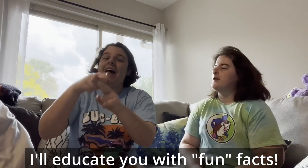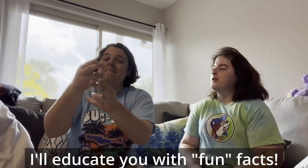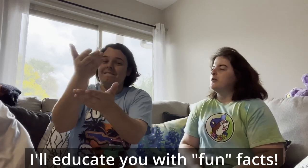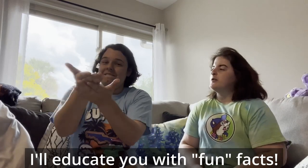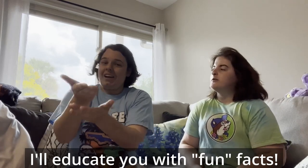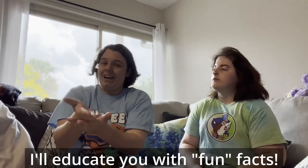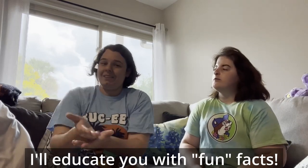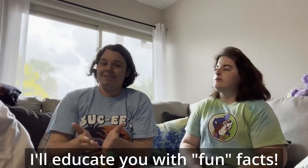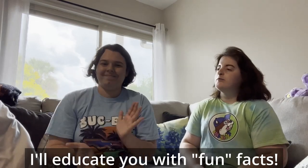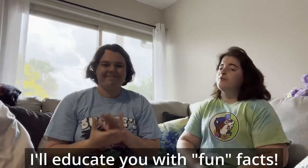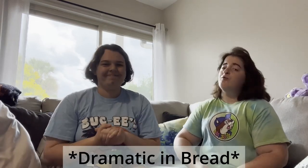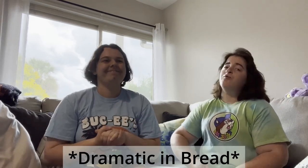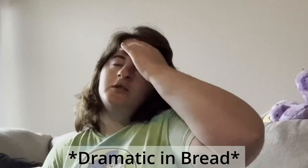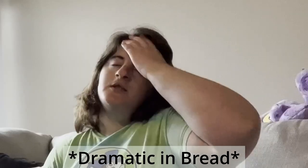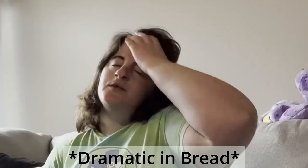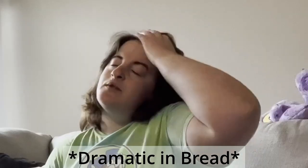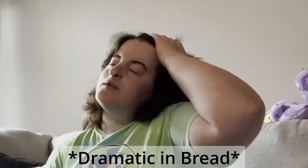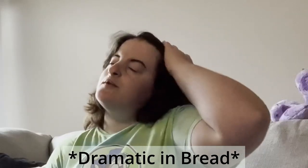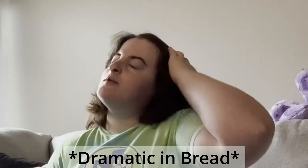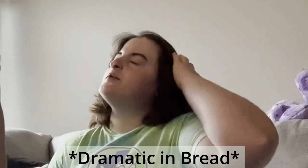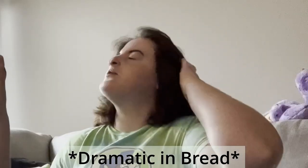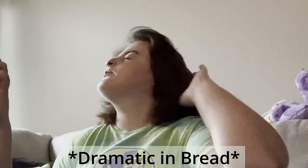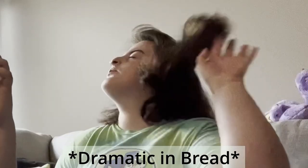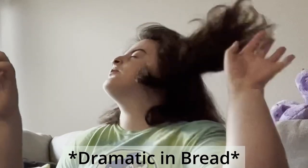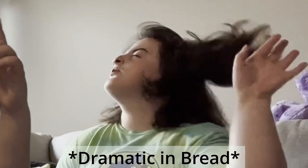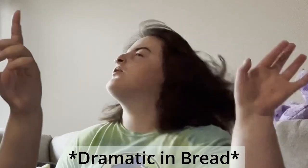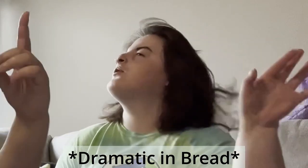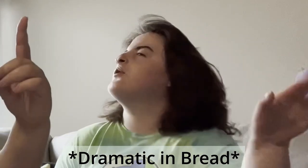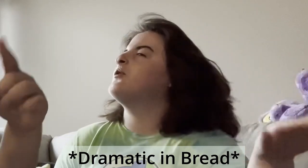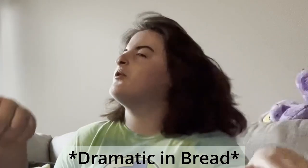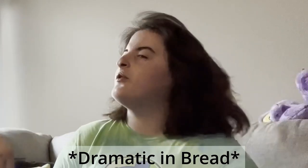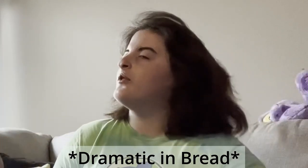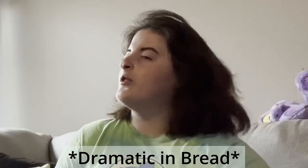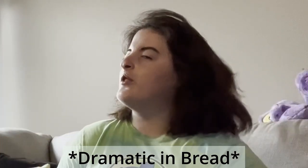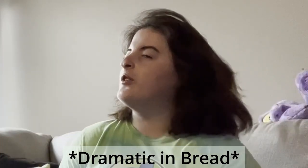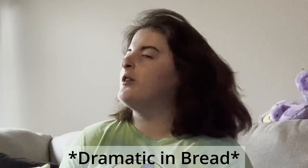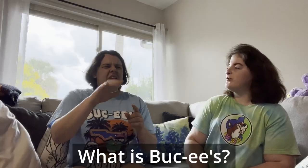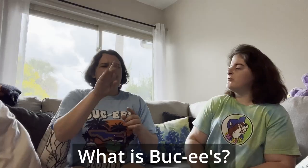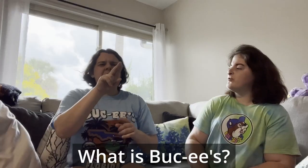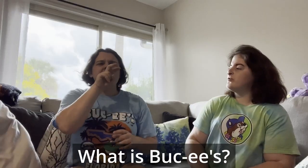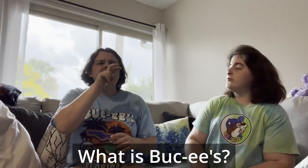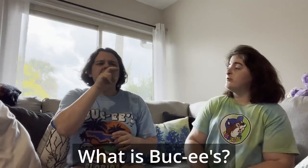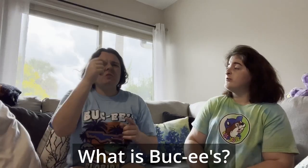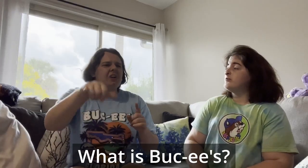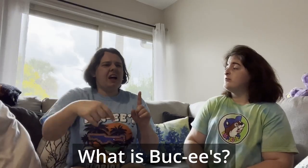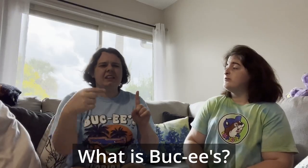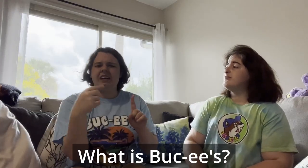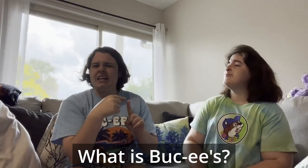then.. but.. I think that it could be better than